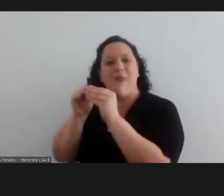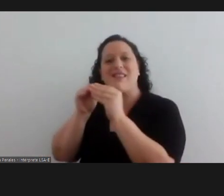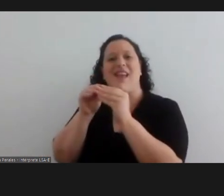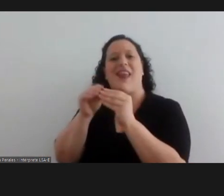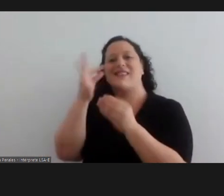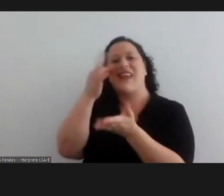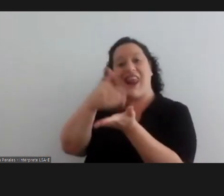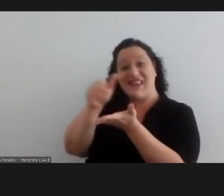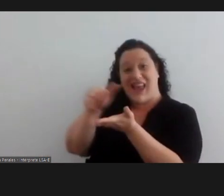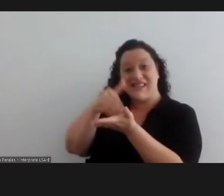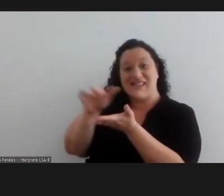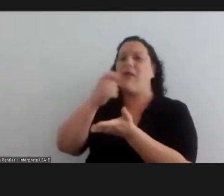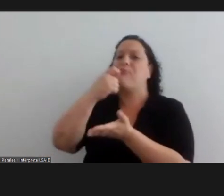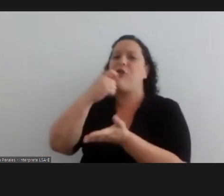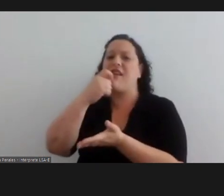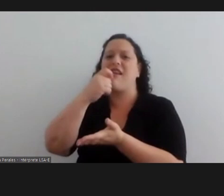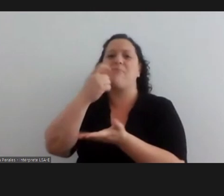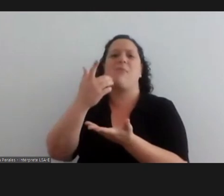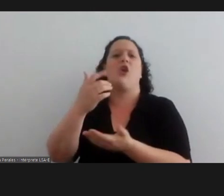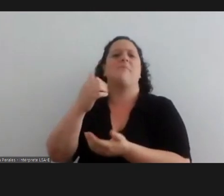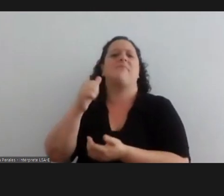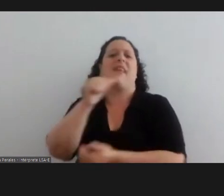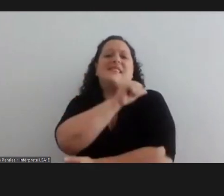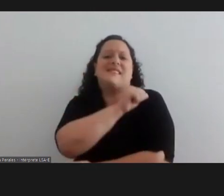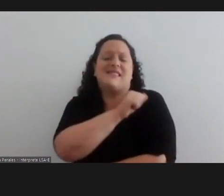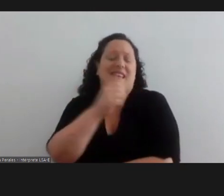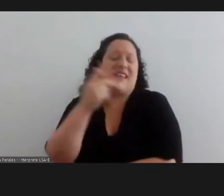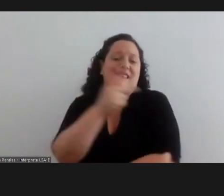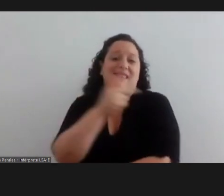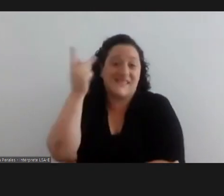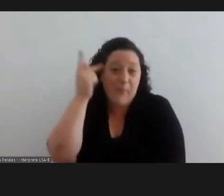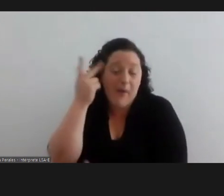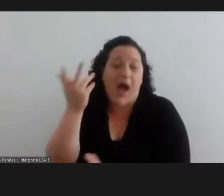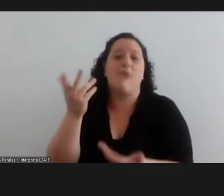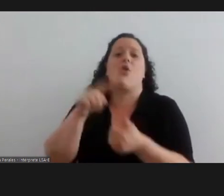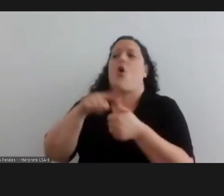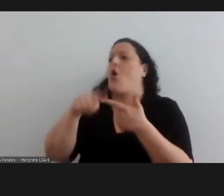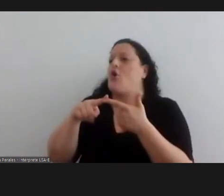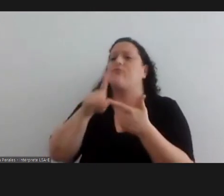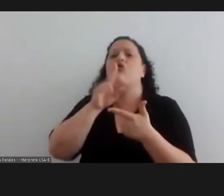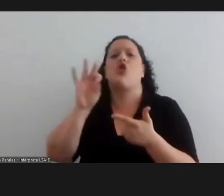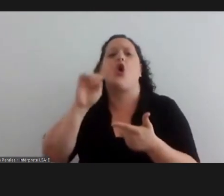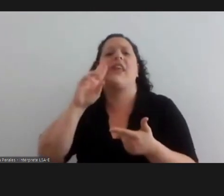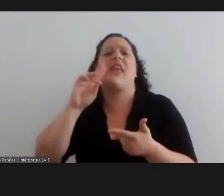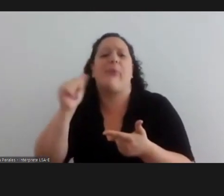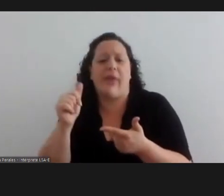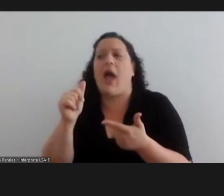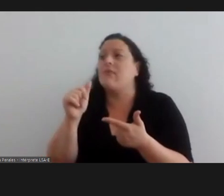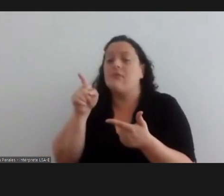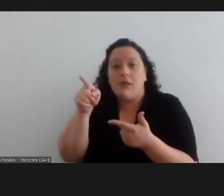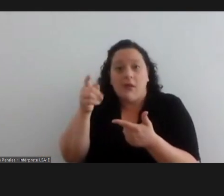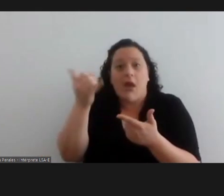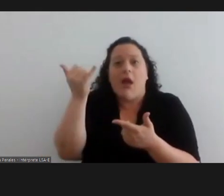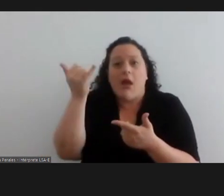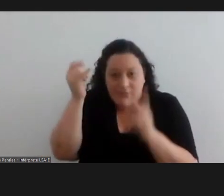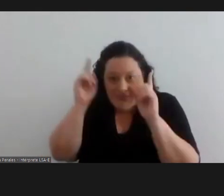in sao paulo in bolivia with my same with the same last name as mine but we are in this situation